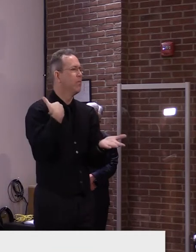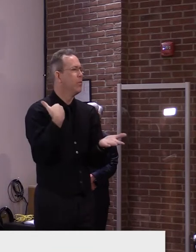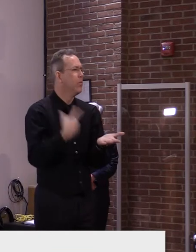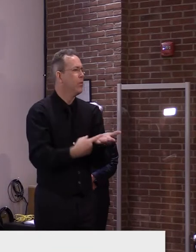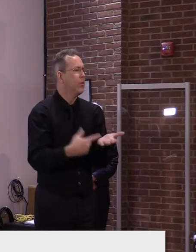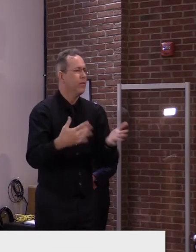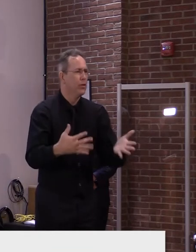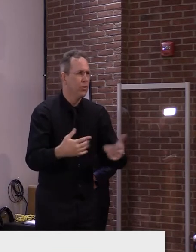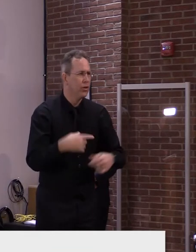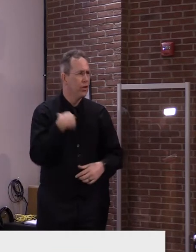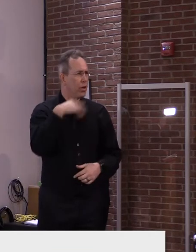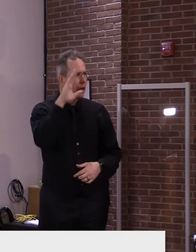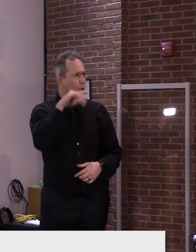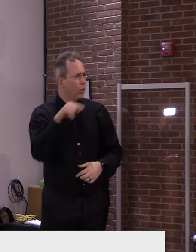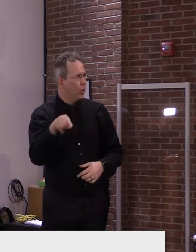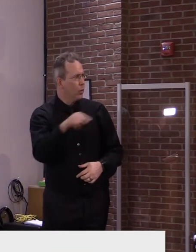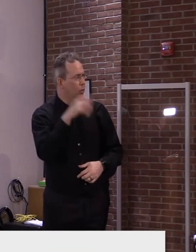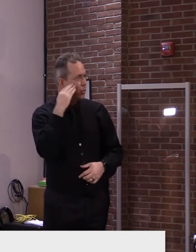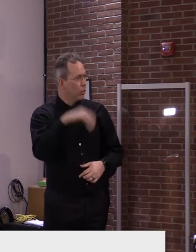the bill that you referenced.